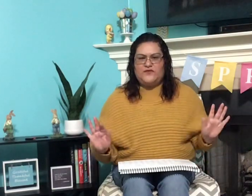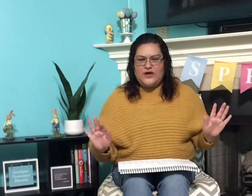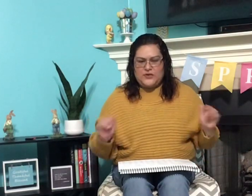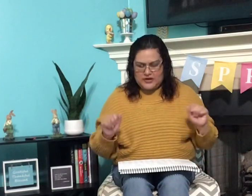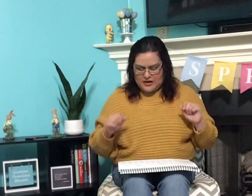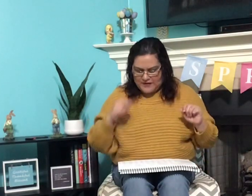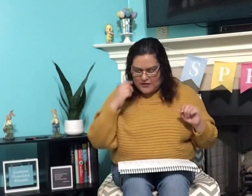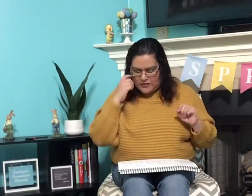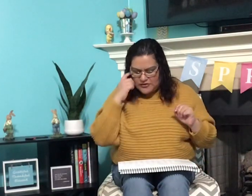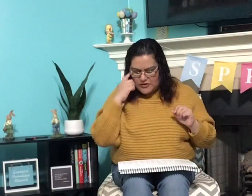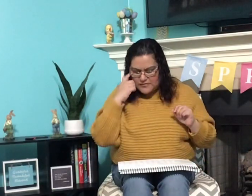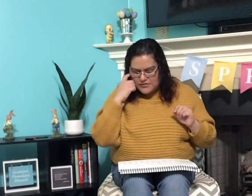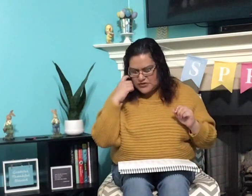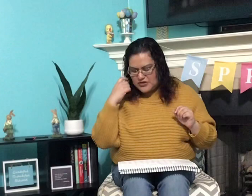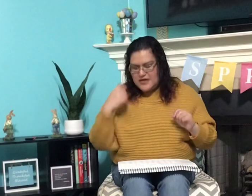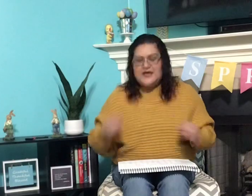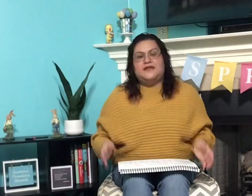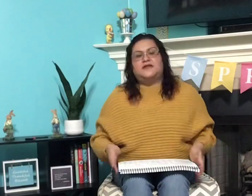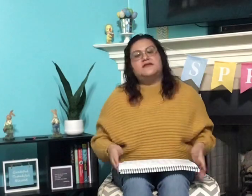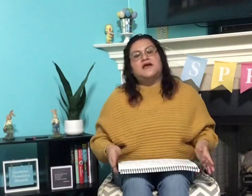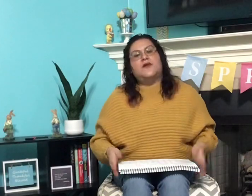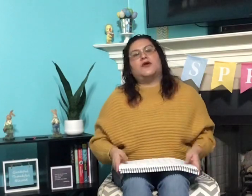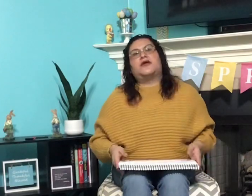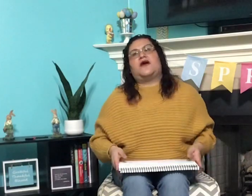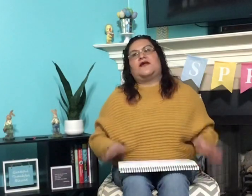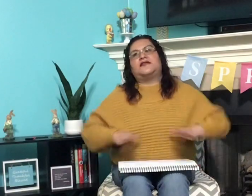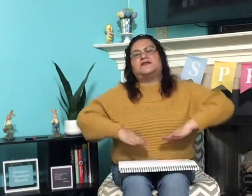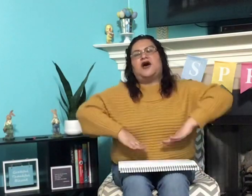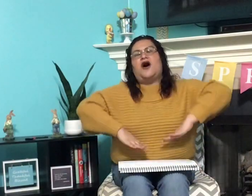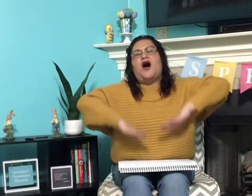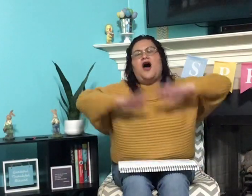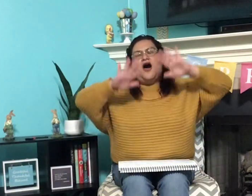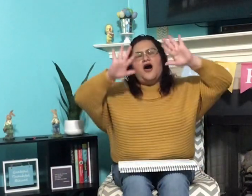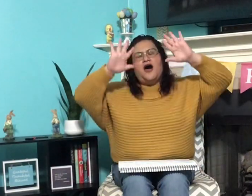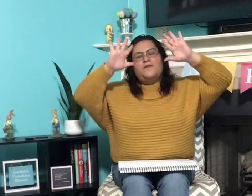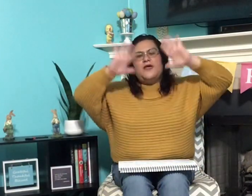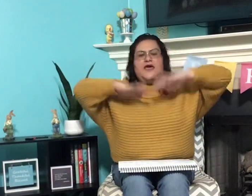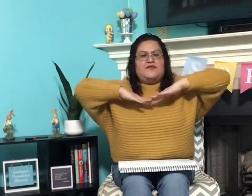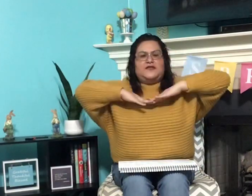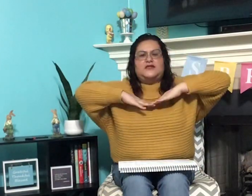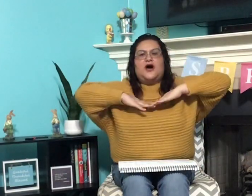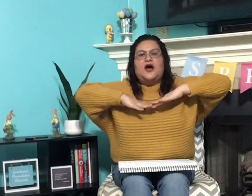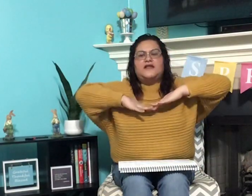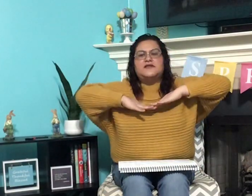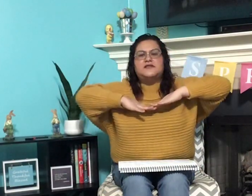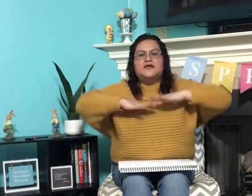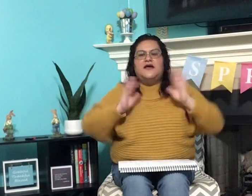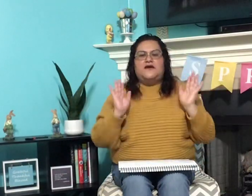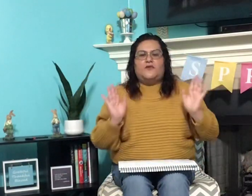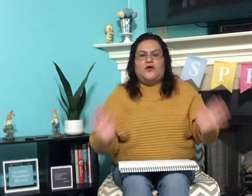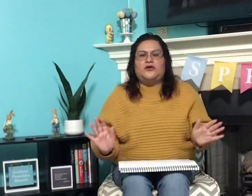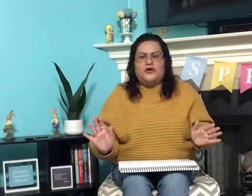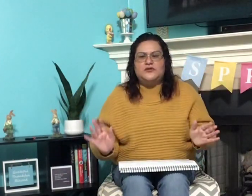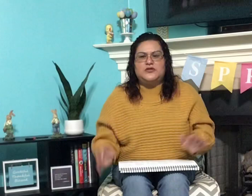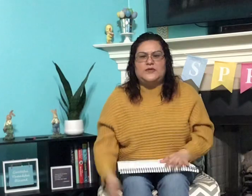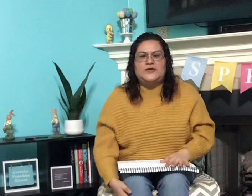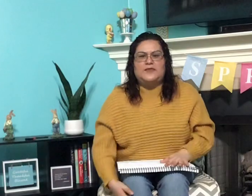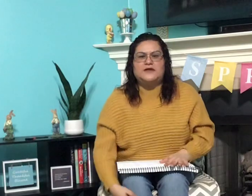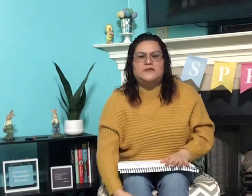fun. We're going to get on that roller coaster, and this time we're going to get on that top and the tallest roller coaster that we can possibly